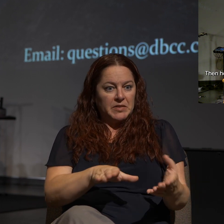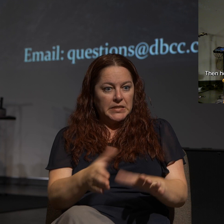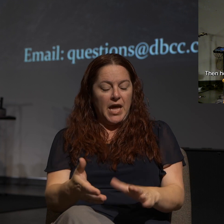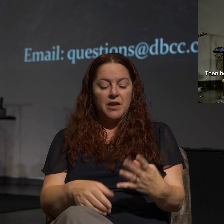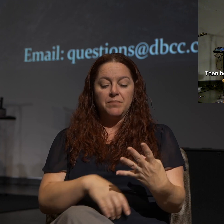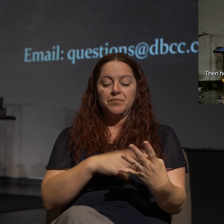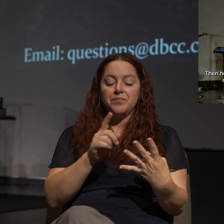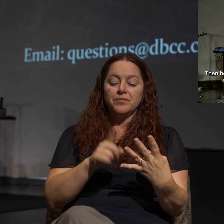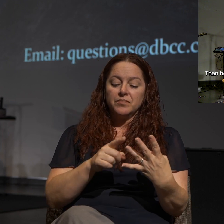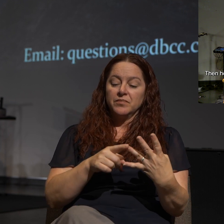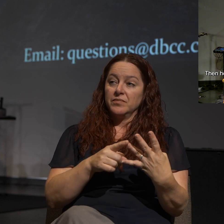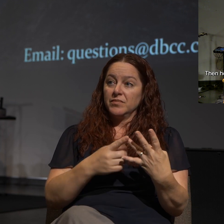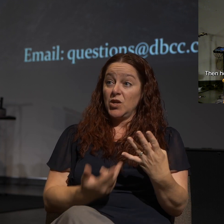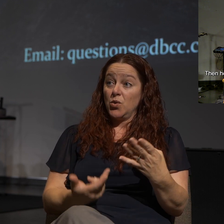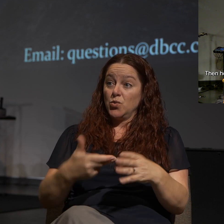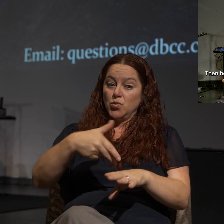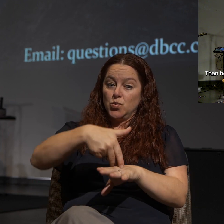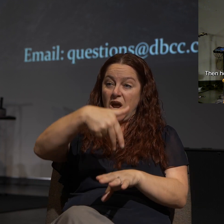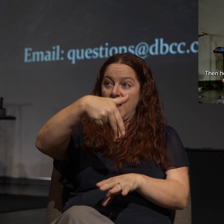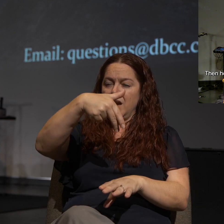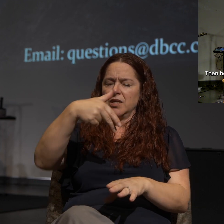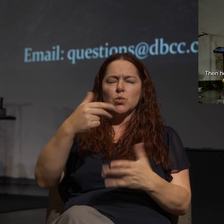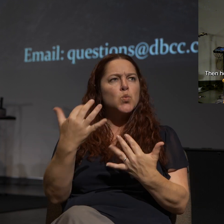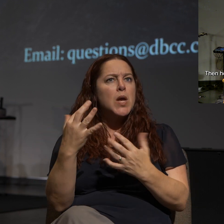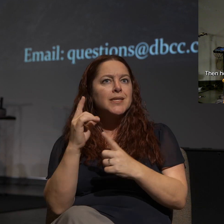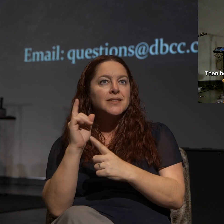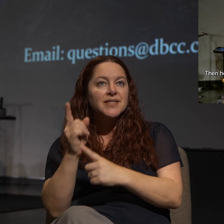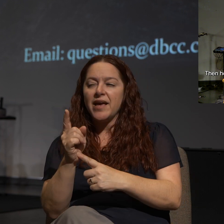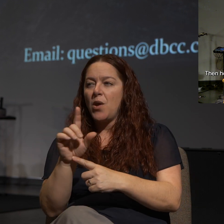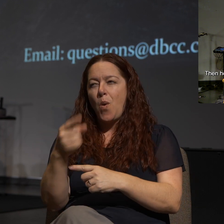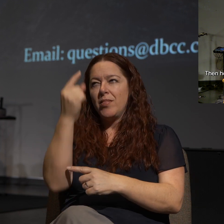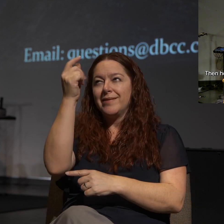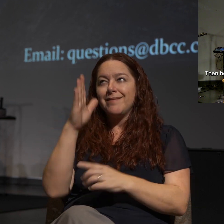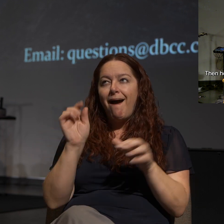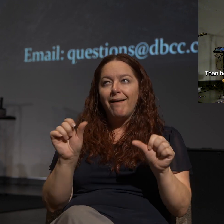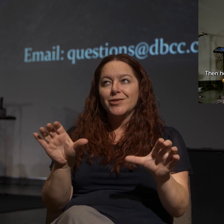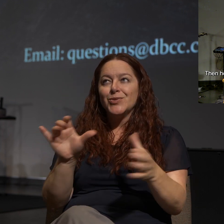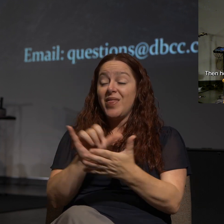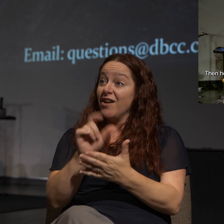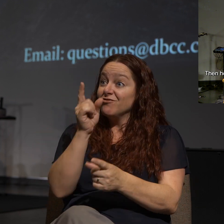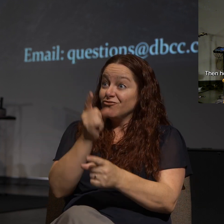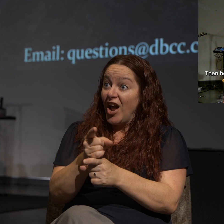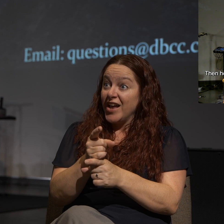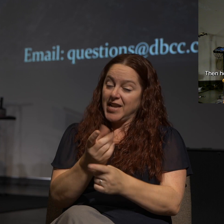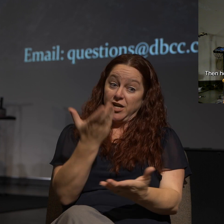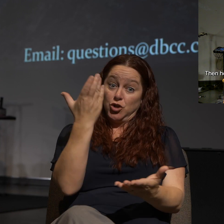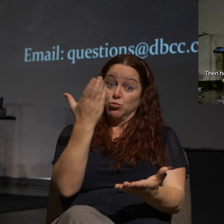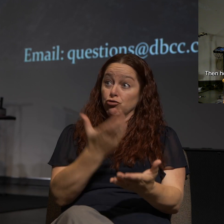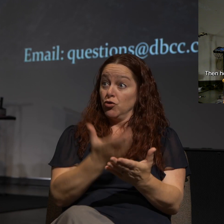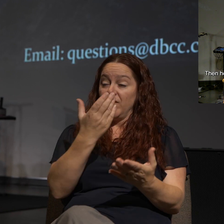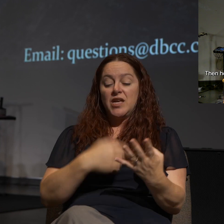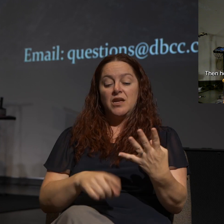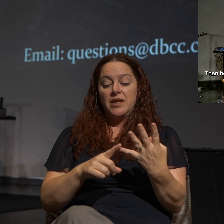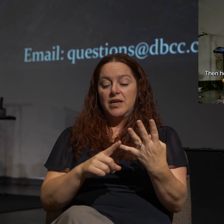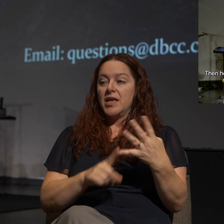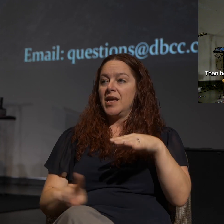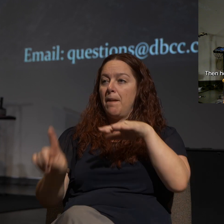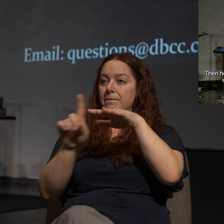Jesus was raised. Wait a second. Only God could do that. Yes. And to prove that it happened, He appeared.